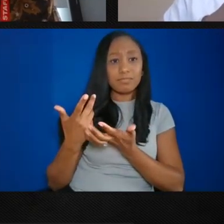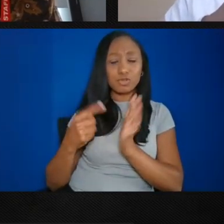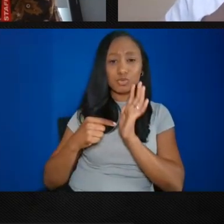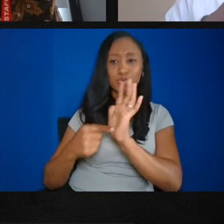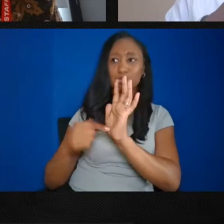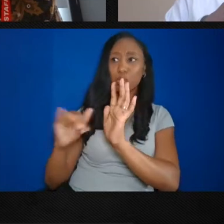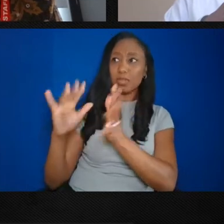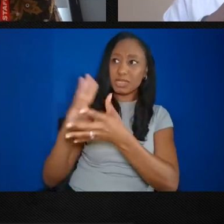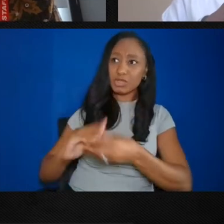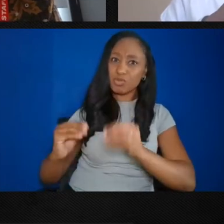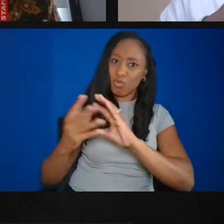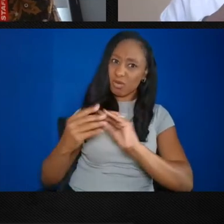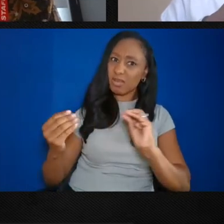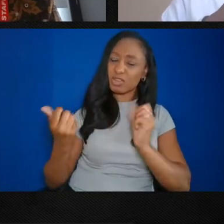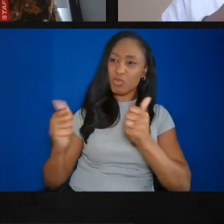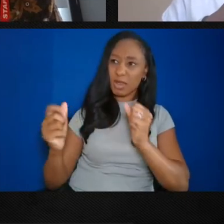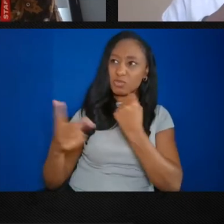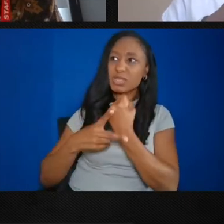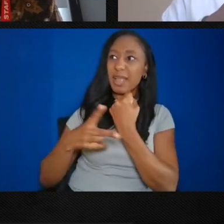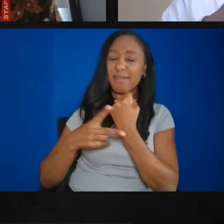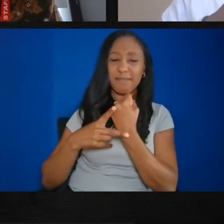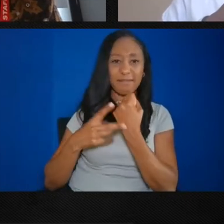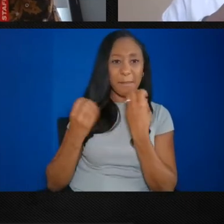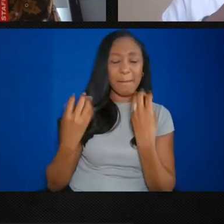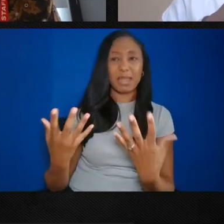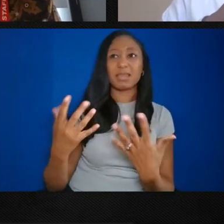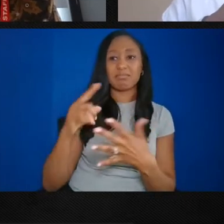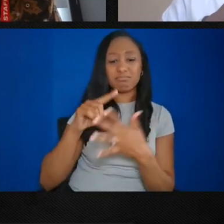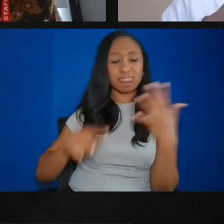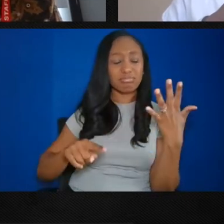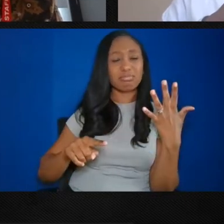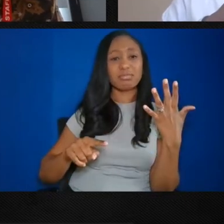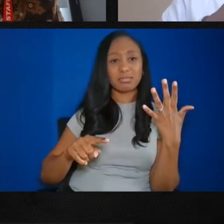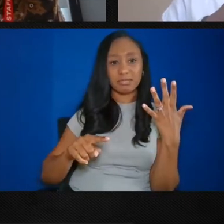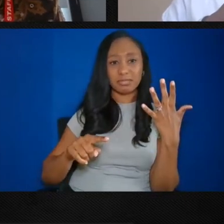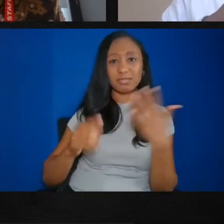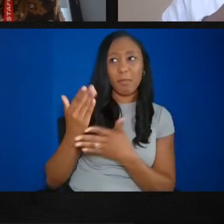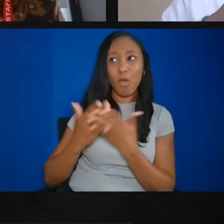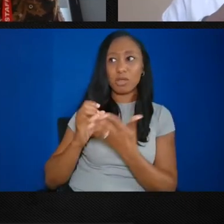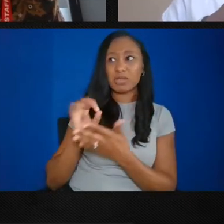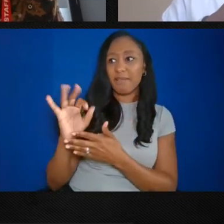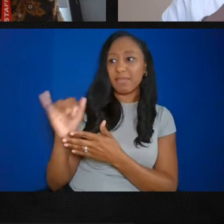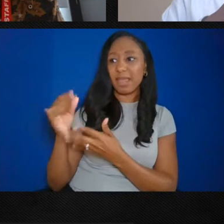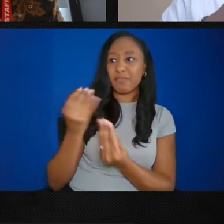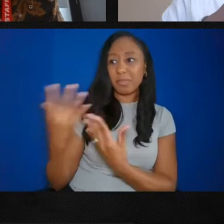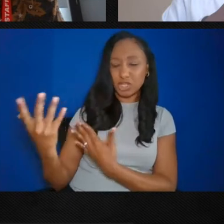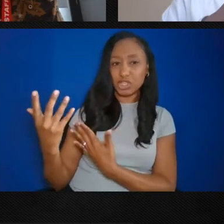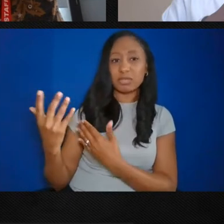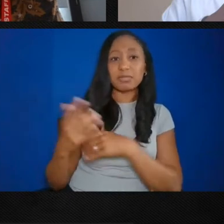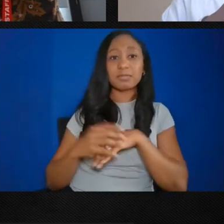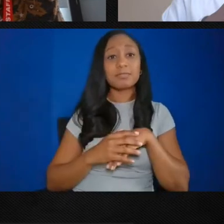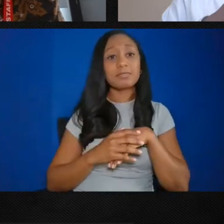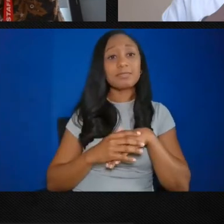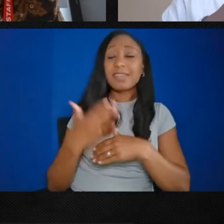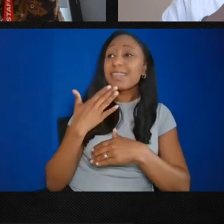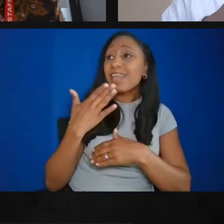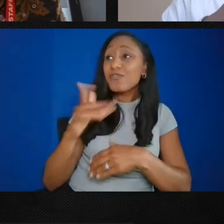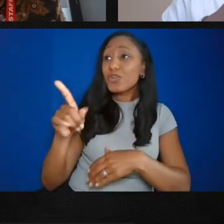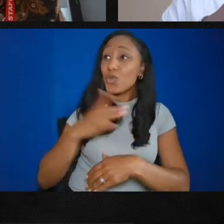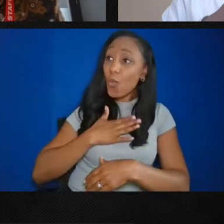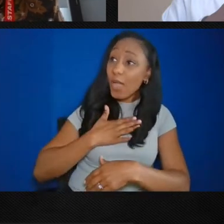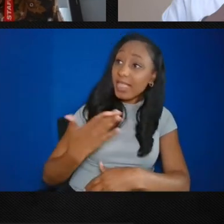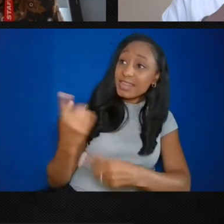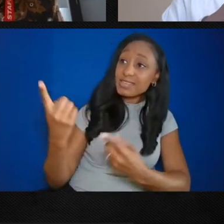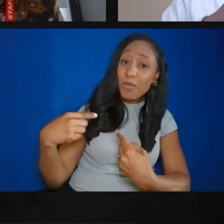Amazing. Again, more comments coming in about your willingness to collaborate and work with the community.